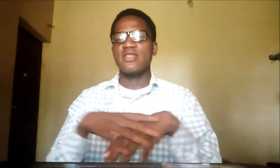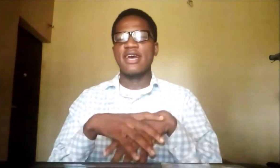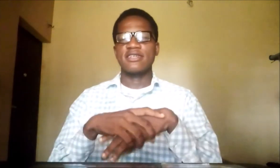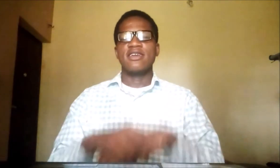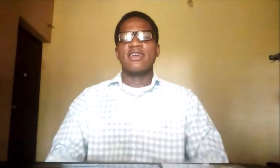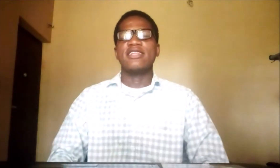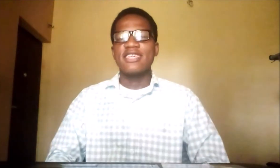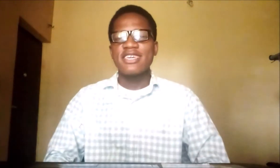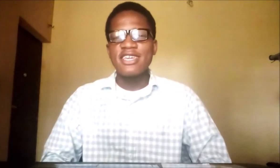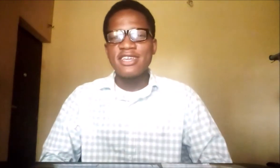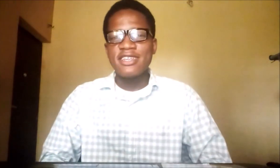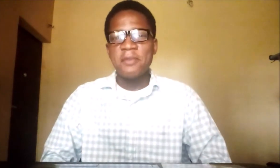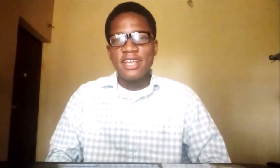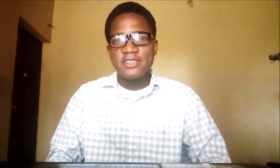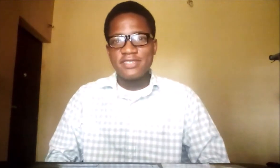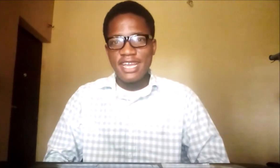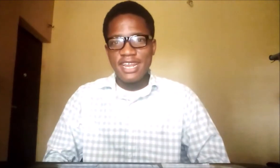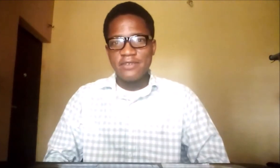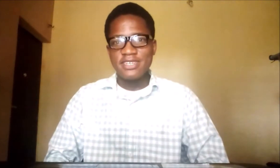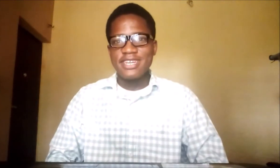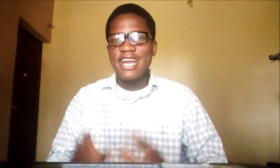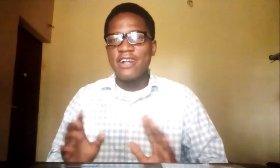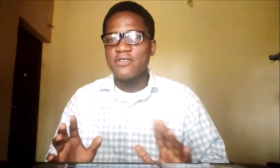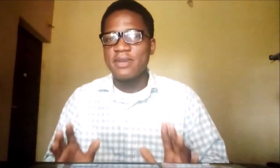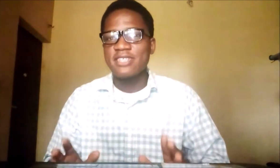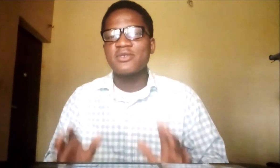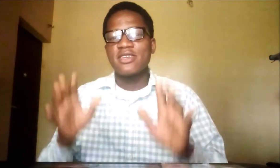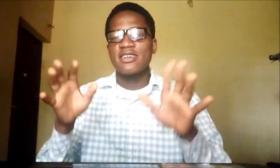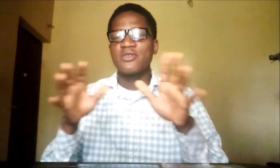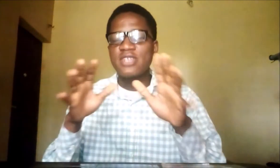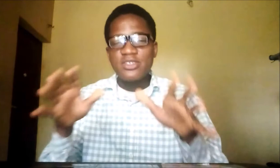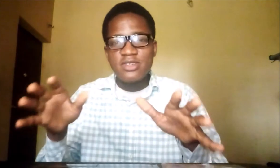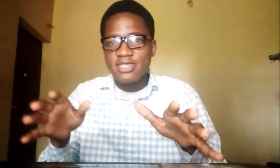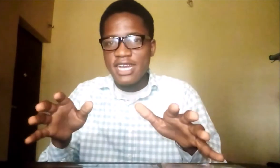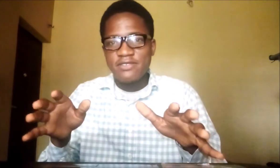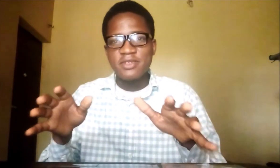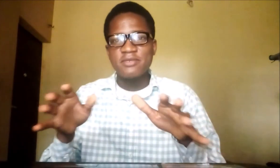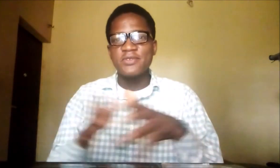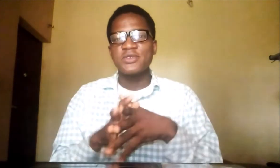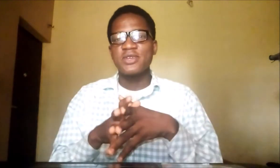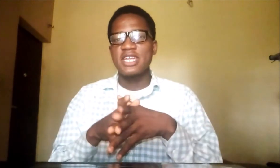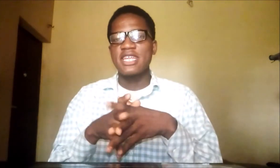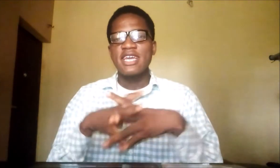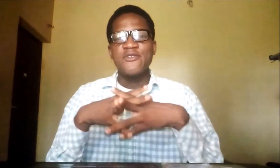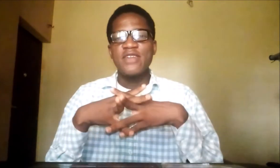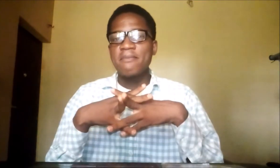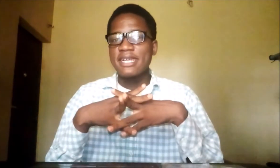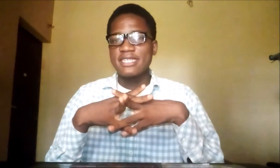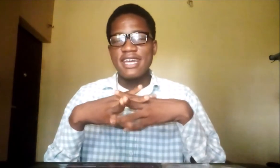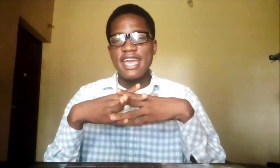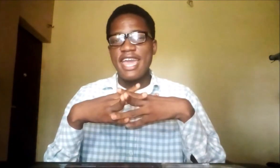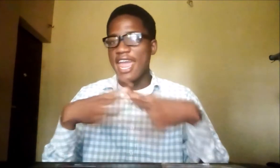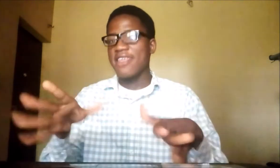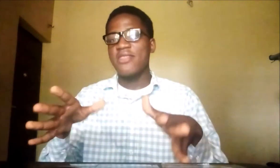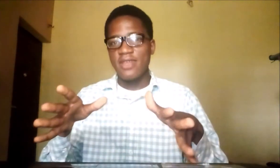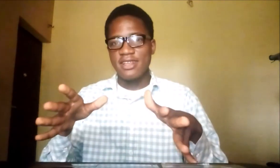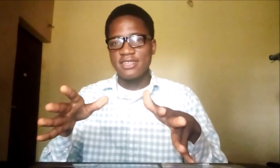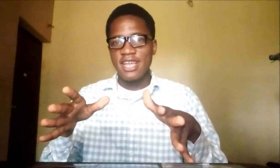that the key, the pillars of sign language are the alphabets. Okay, you need to learn the alphabet before you can really master anything in sign